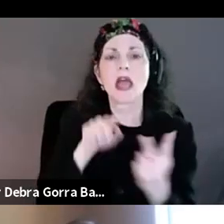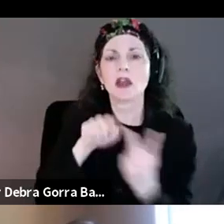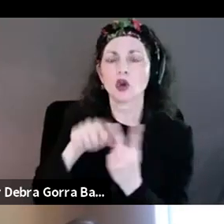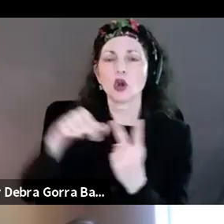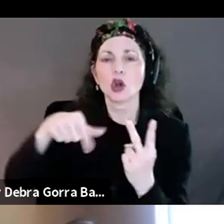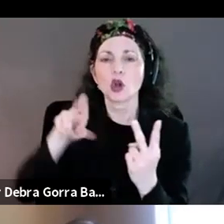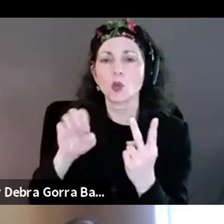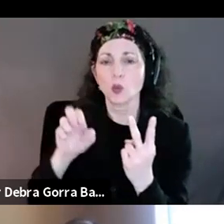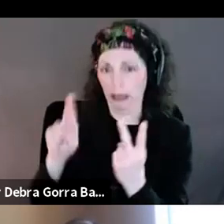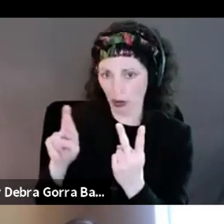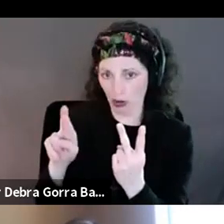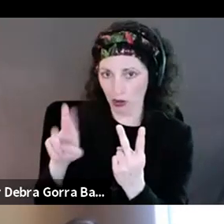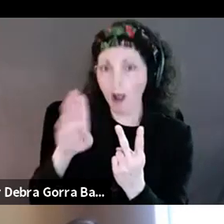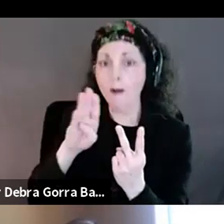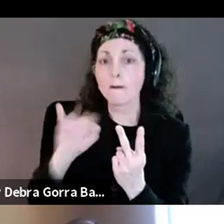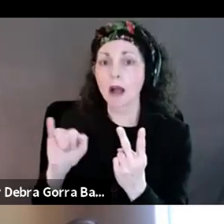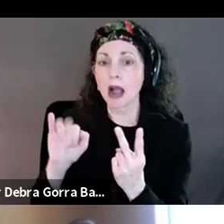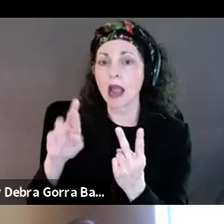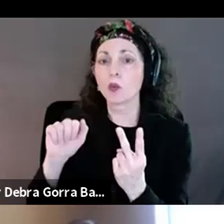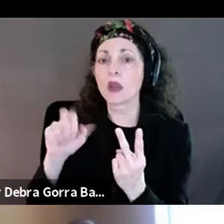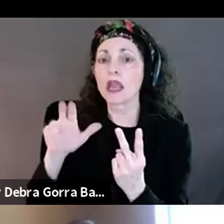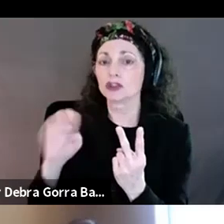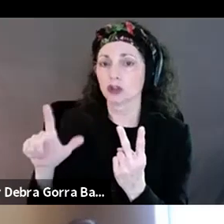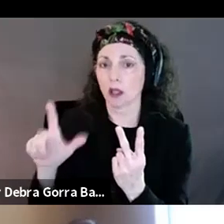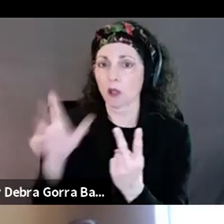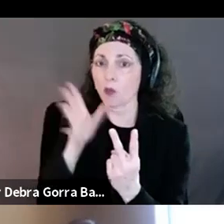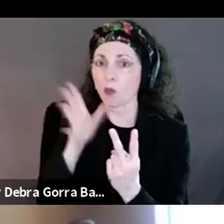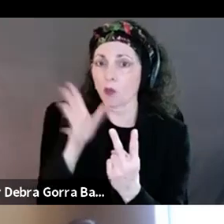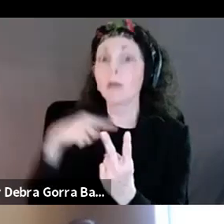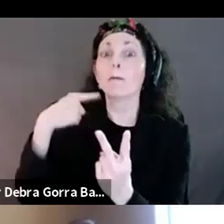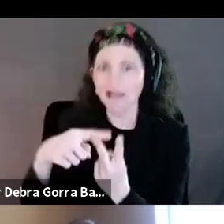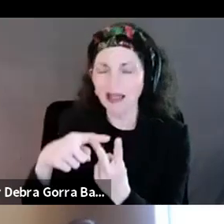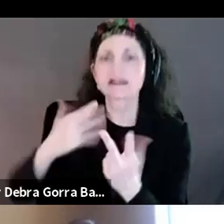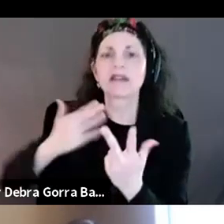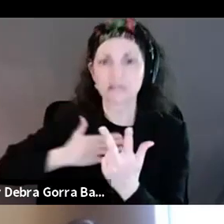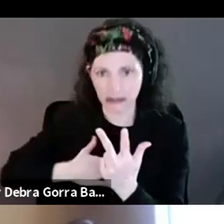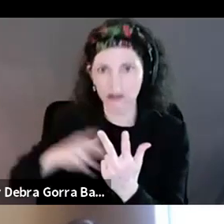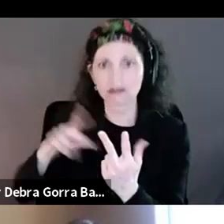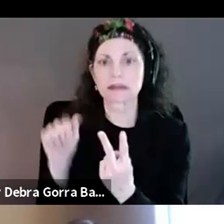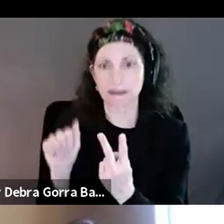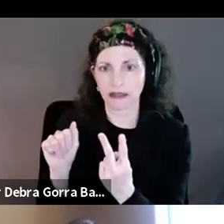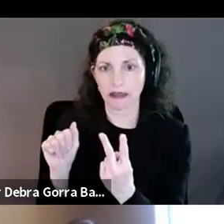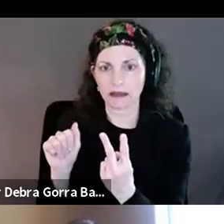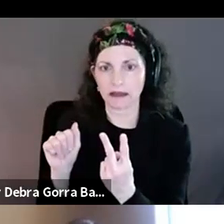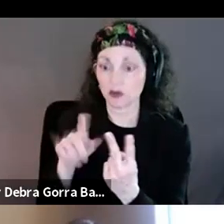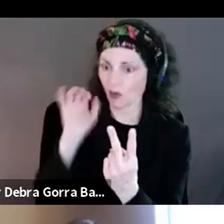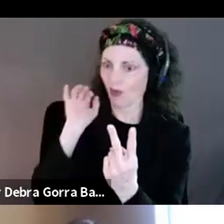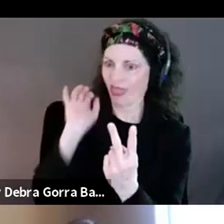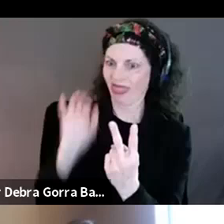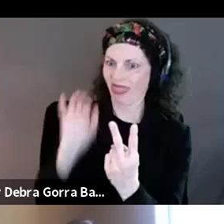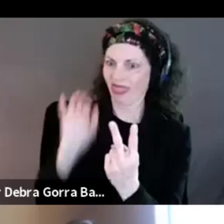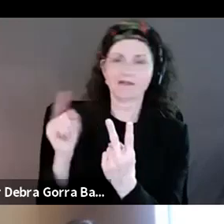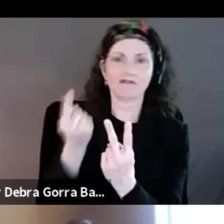woman, both with disabilities, physical disabilities. And so that, um, obviously first and foremost is what